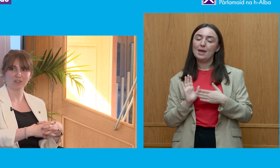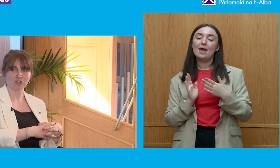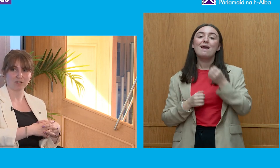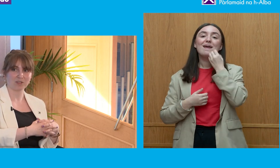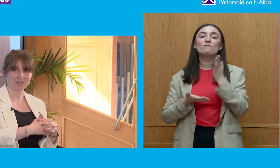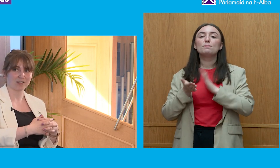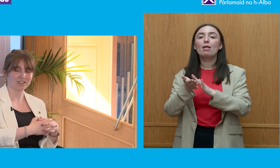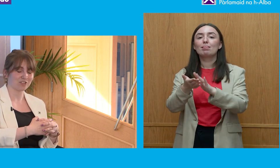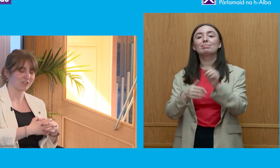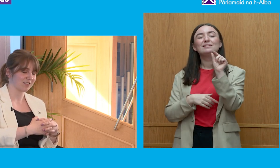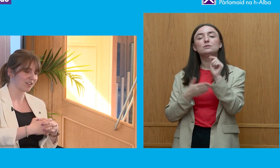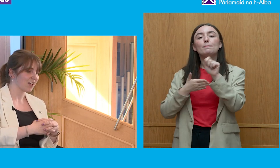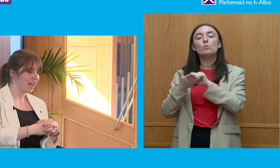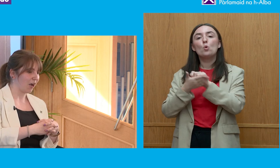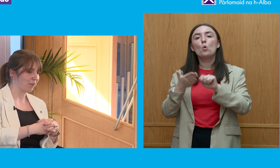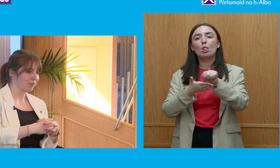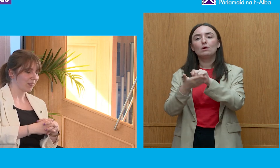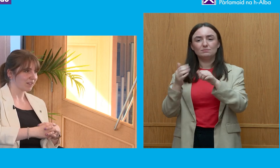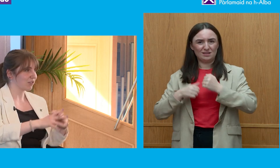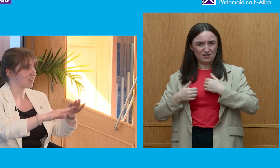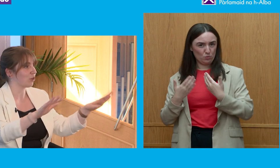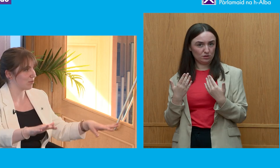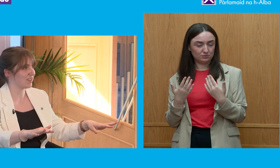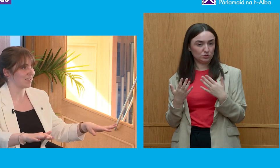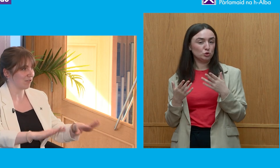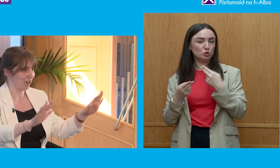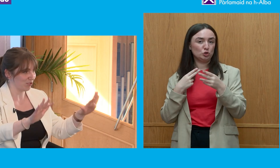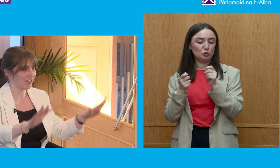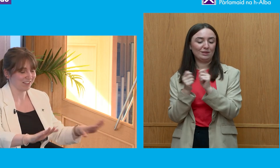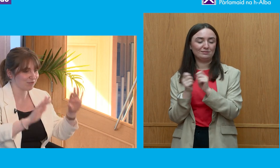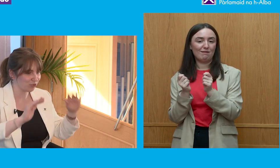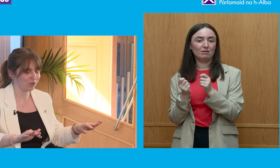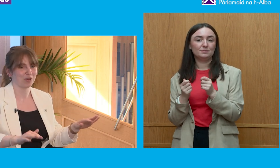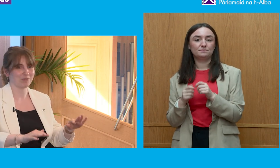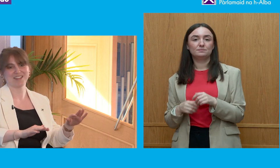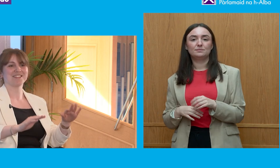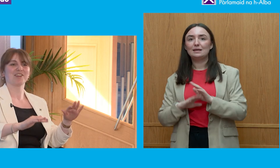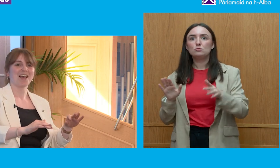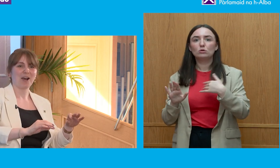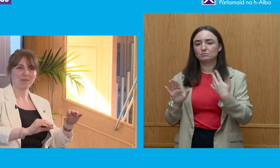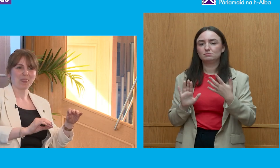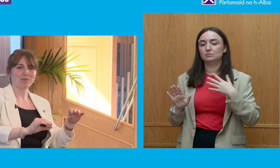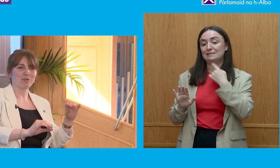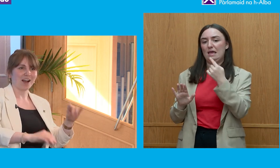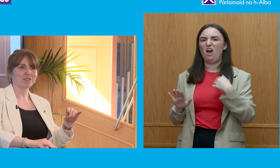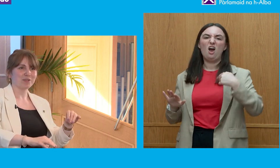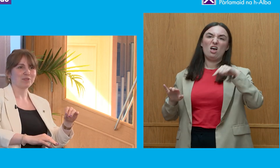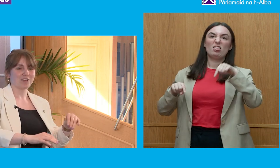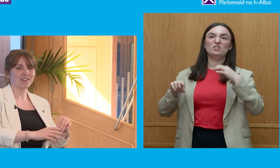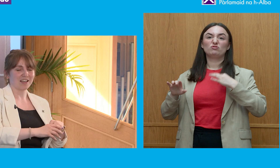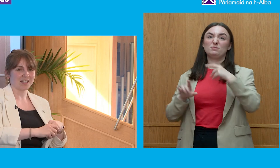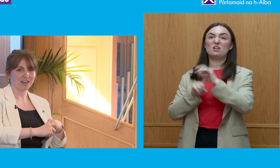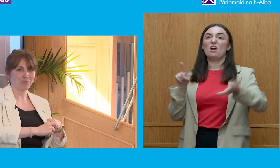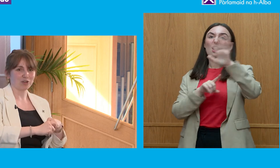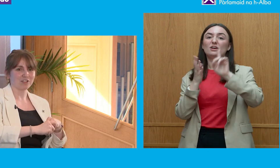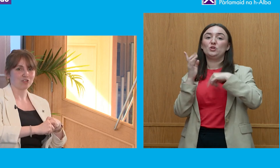in John Smith's center newsletter now this is not representative right just saying it's super not representative but we ask people